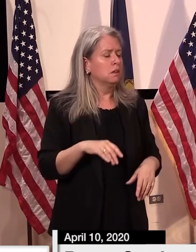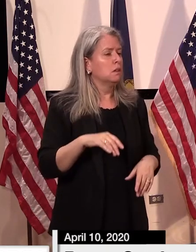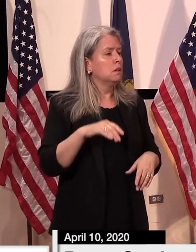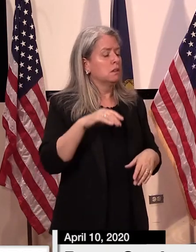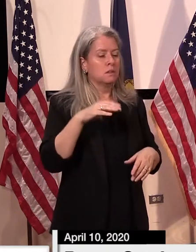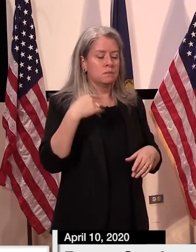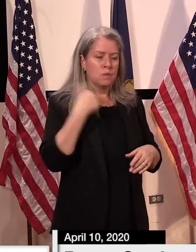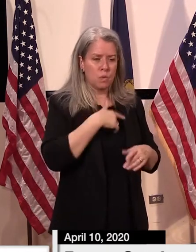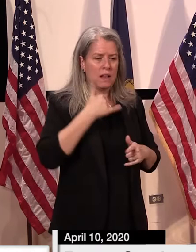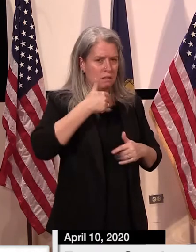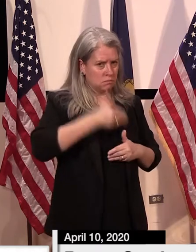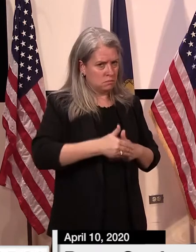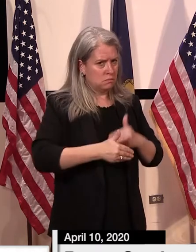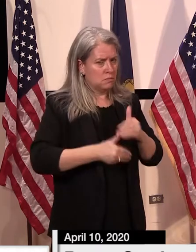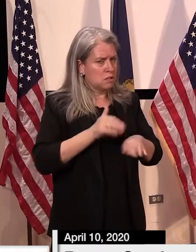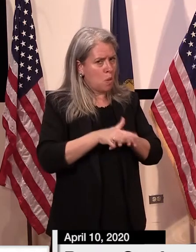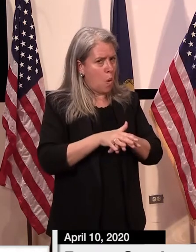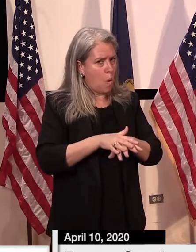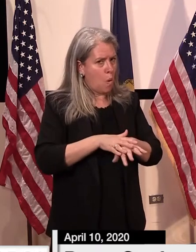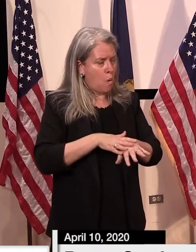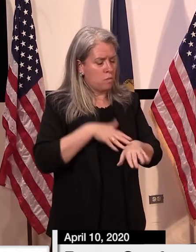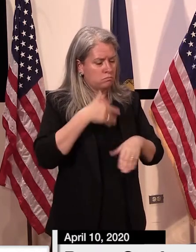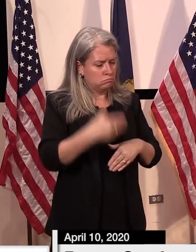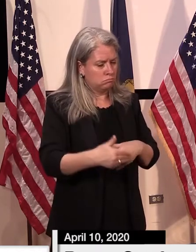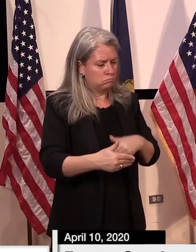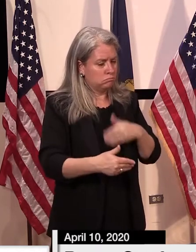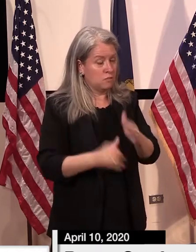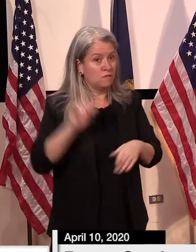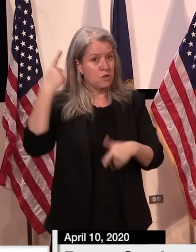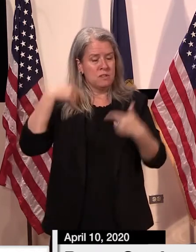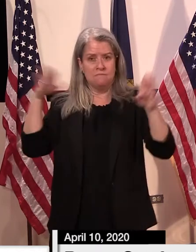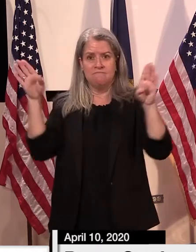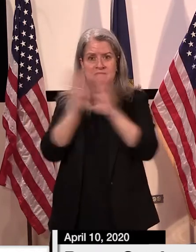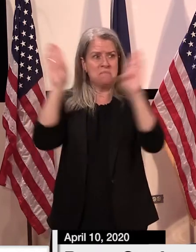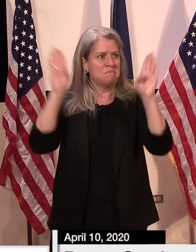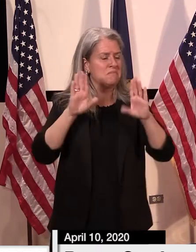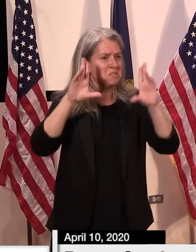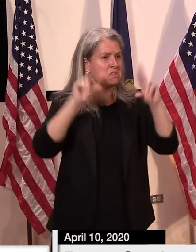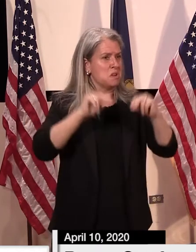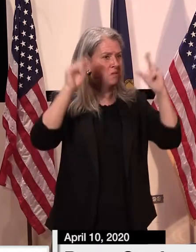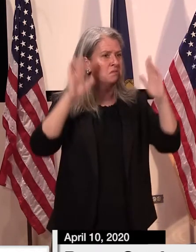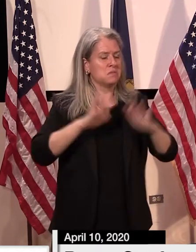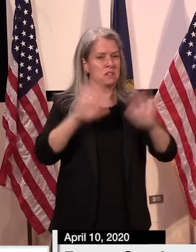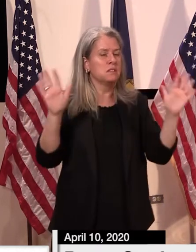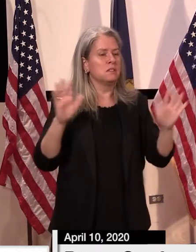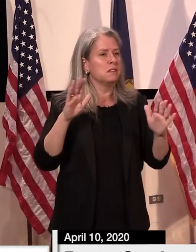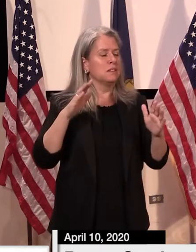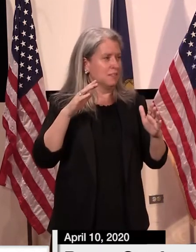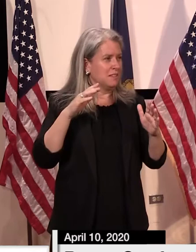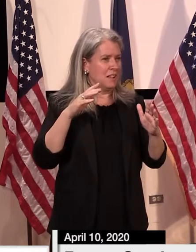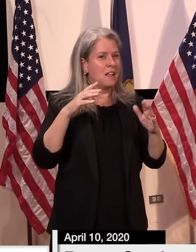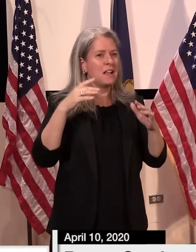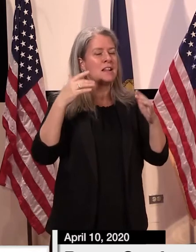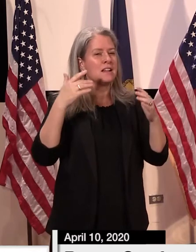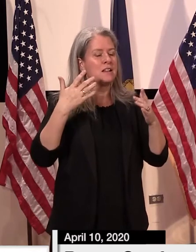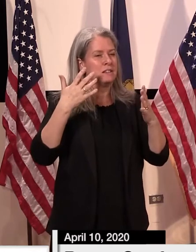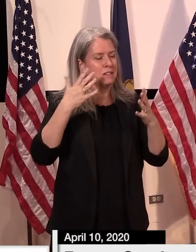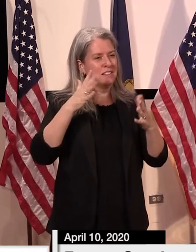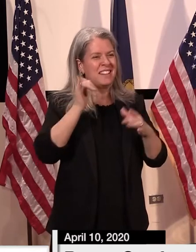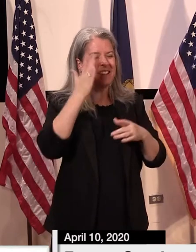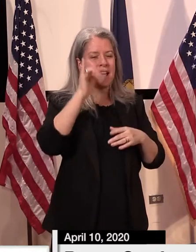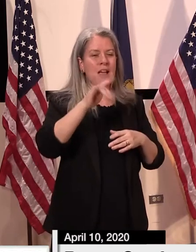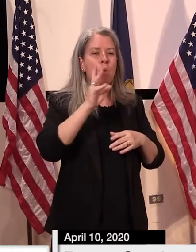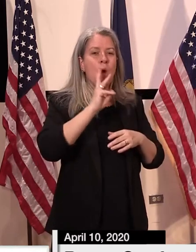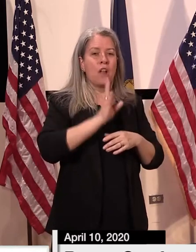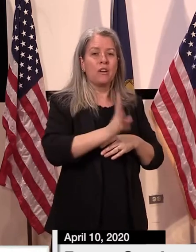steps along the way since the initial order was placed to increase, you know, turn off the spigot, so